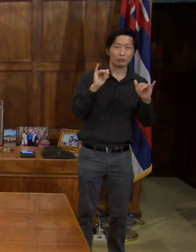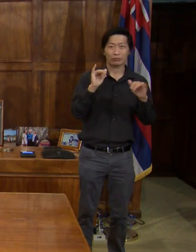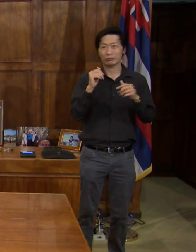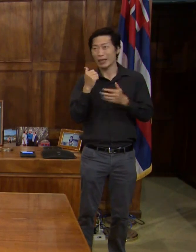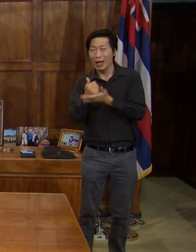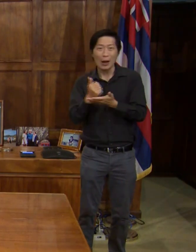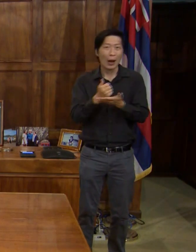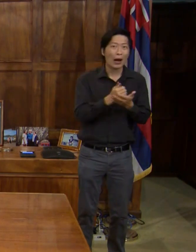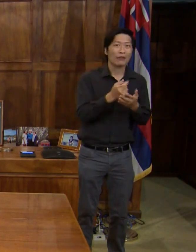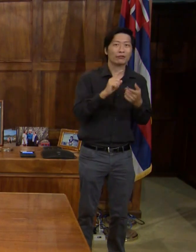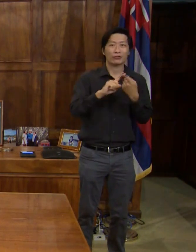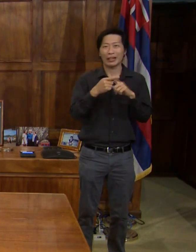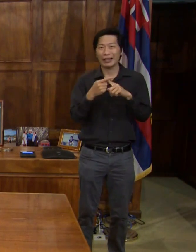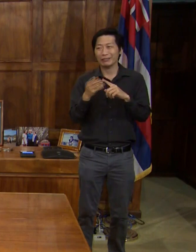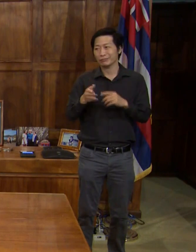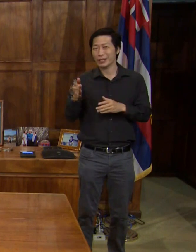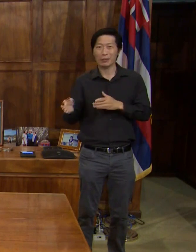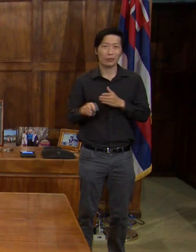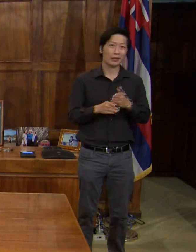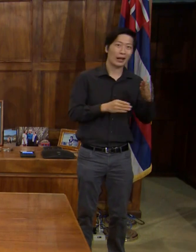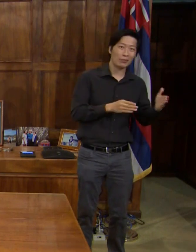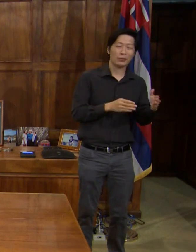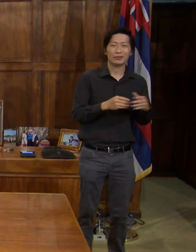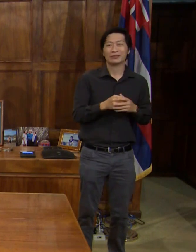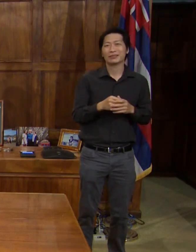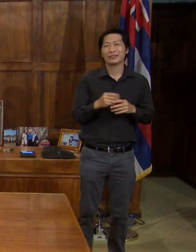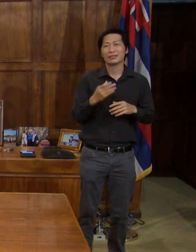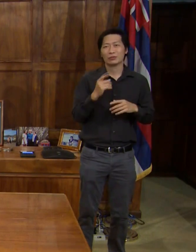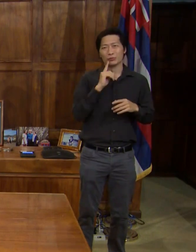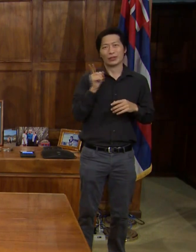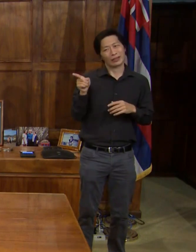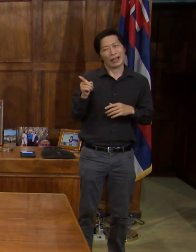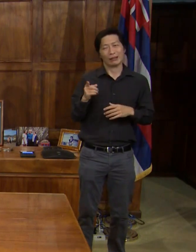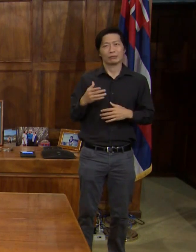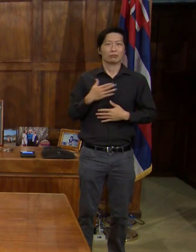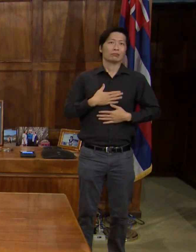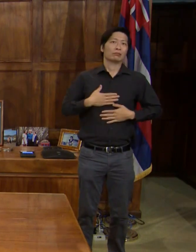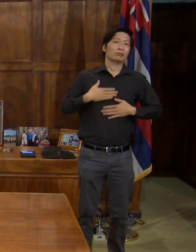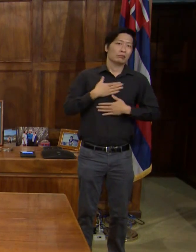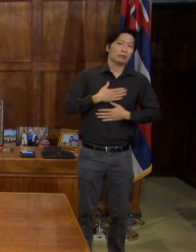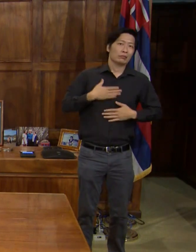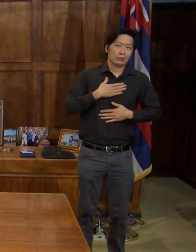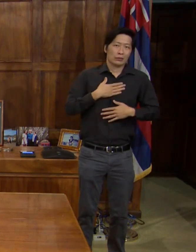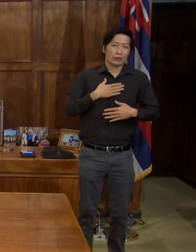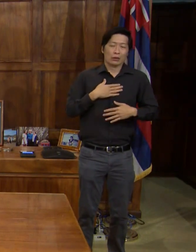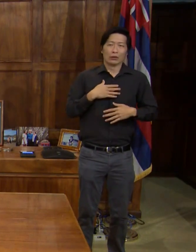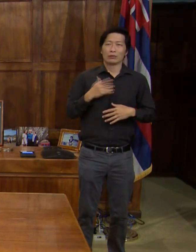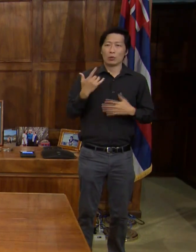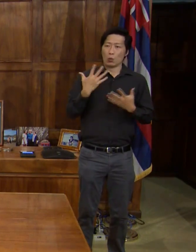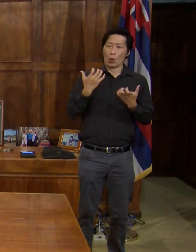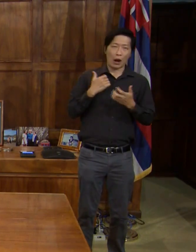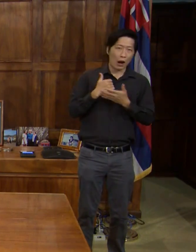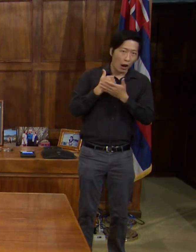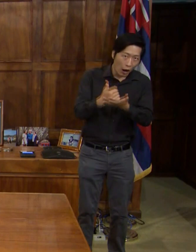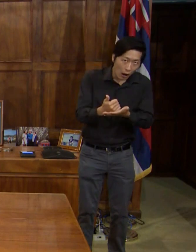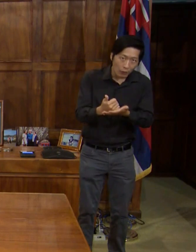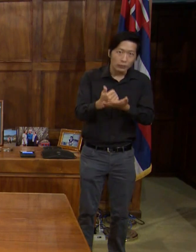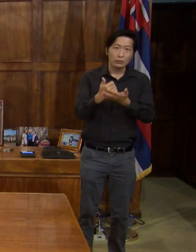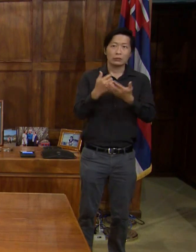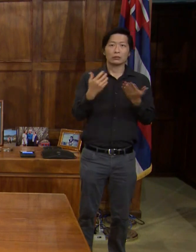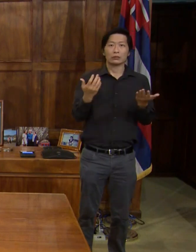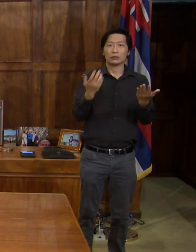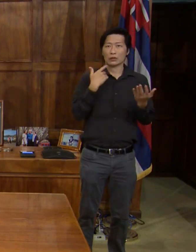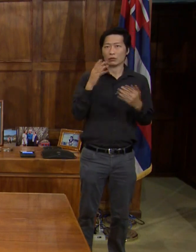help their friends and neighbors. It was really gratifying to them because we just want to help in terms